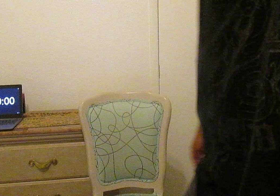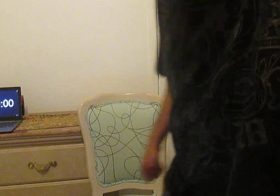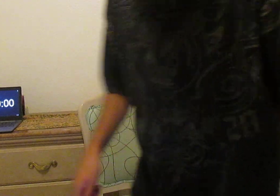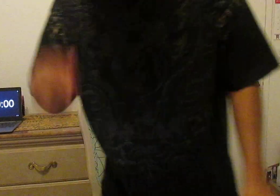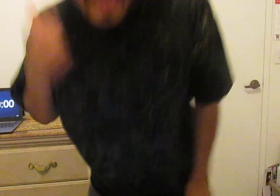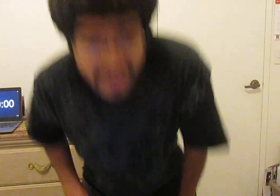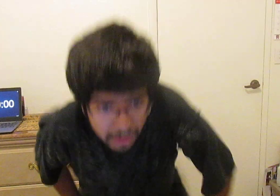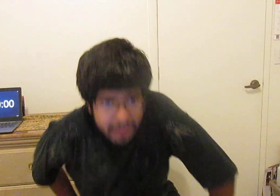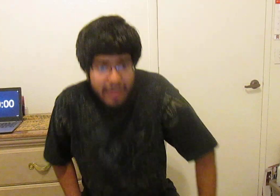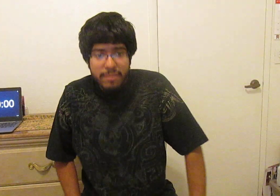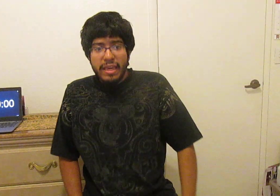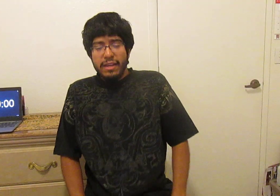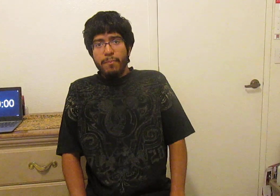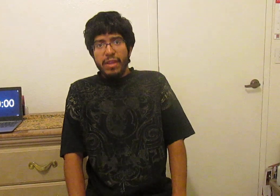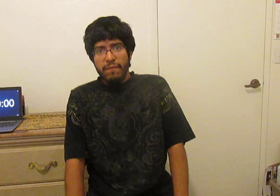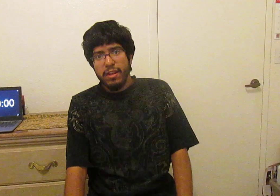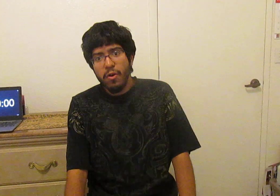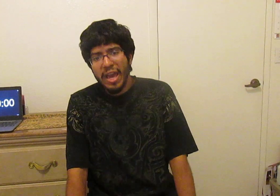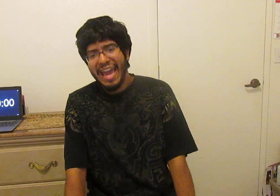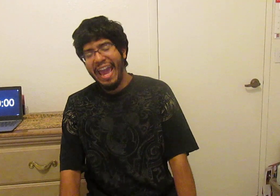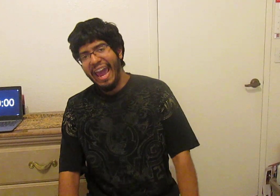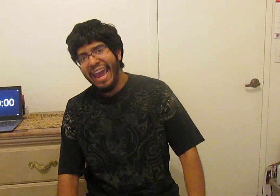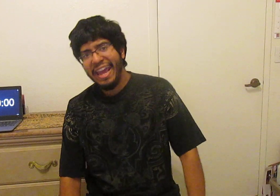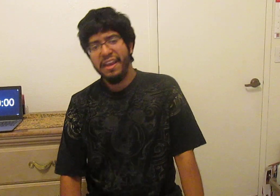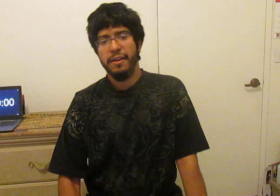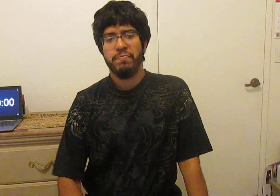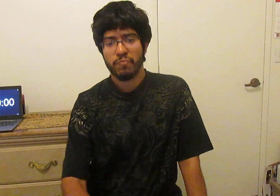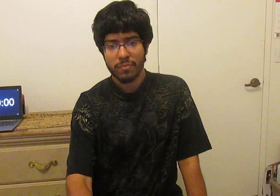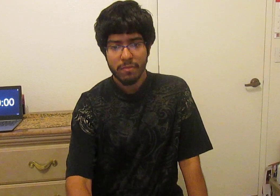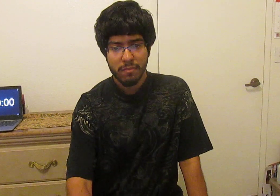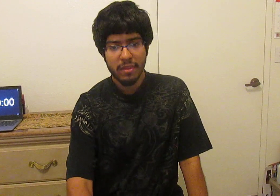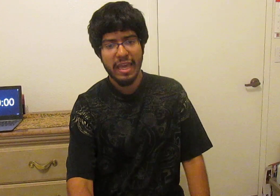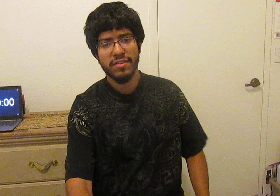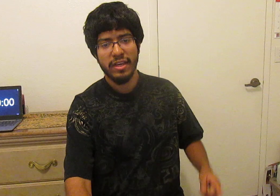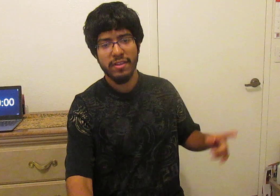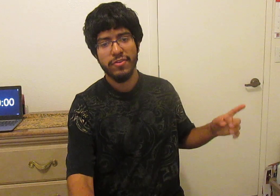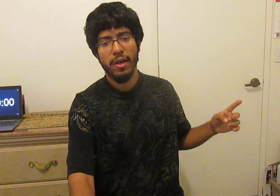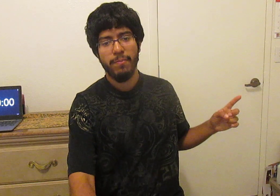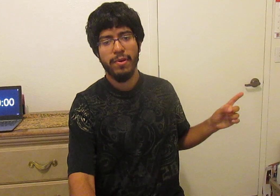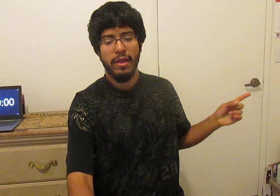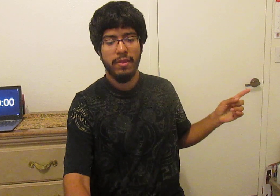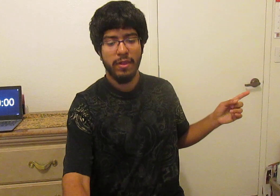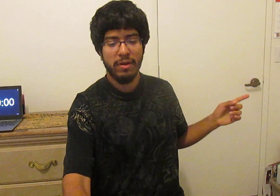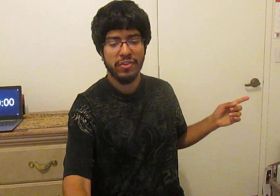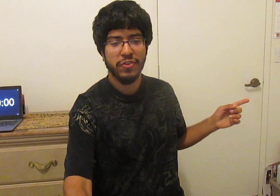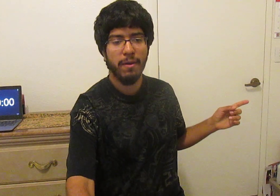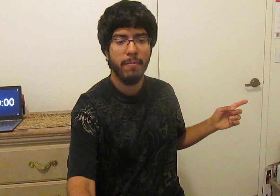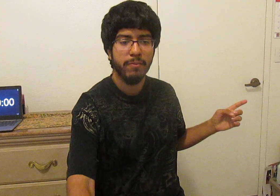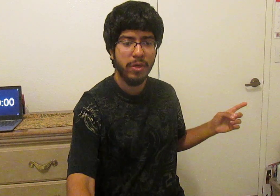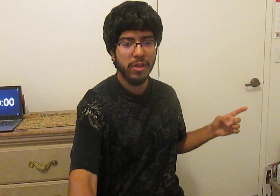Hey y'all I'd like to make an update video and as a heads up there is some good